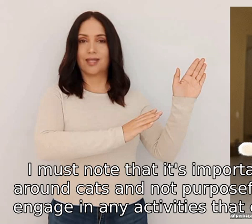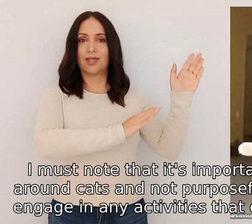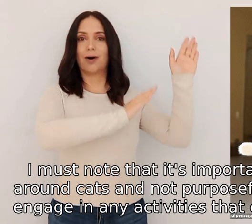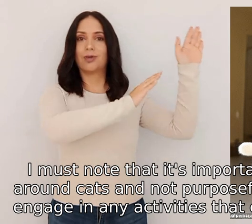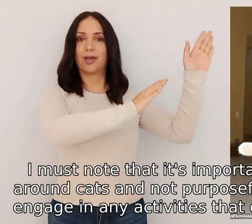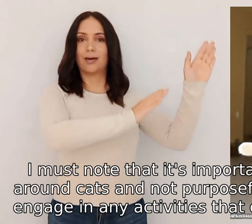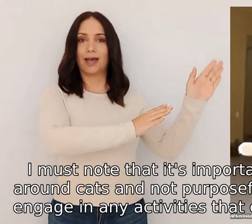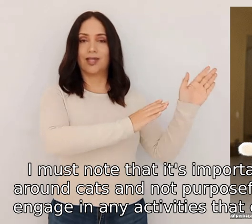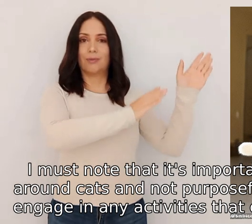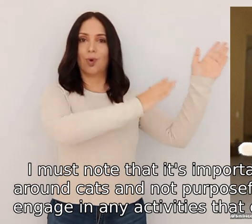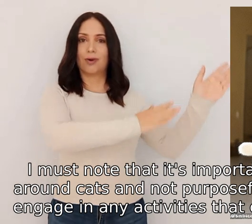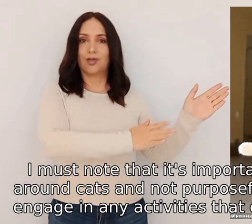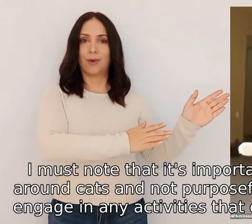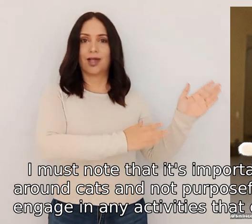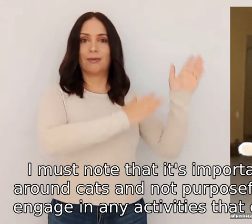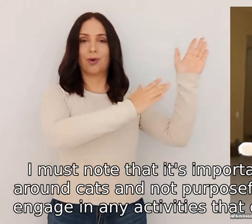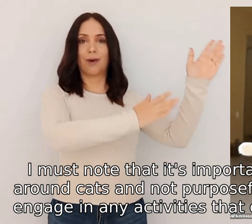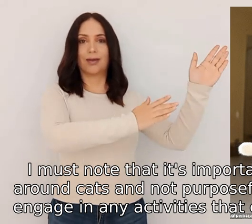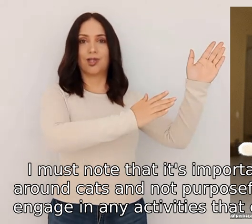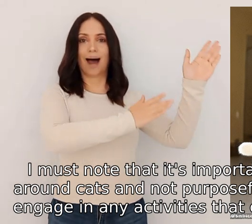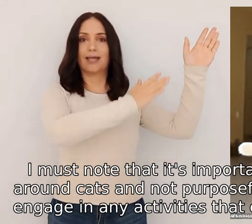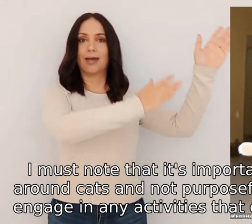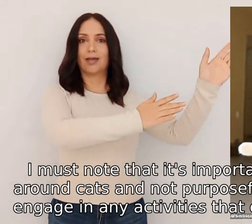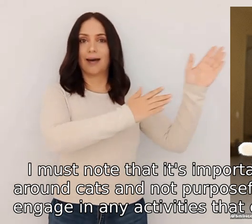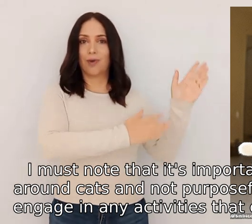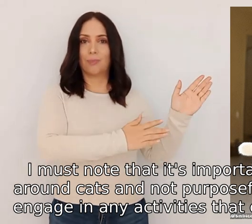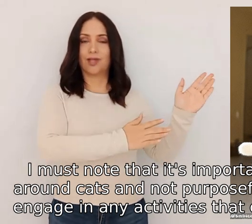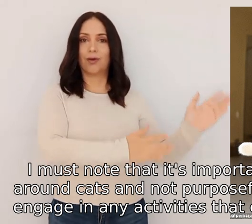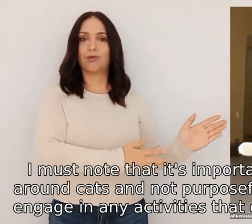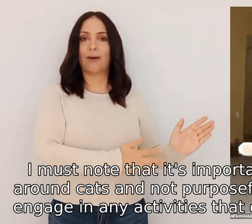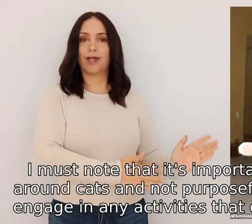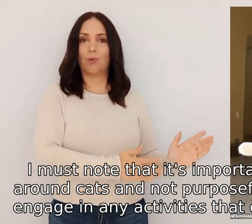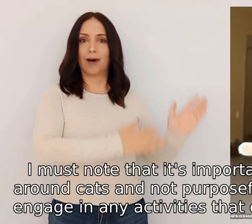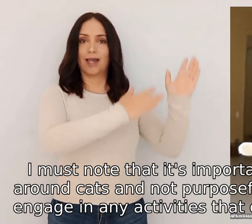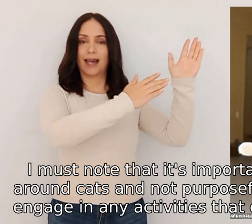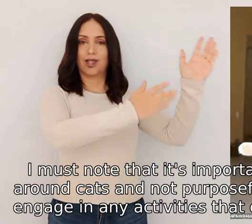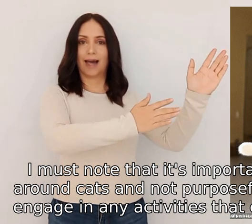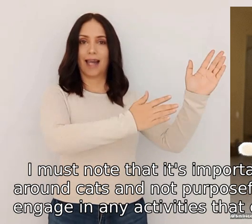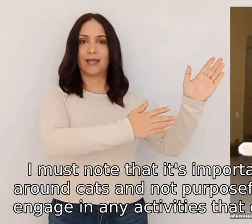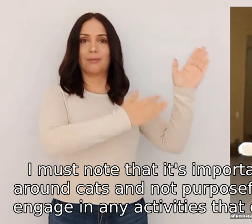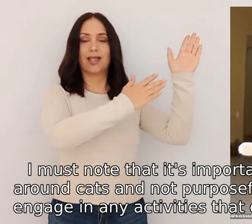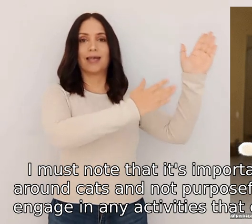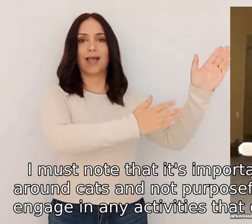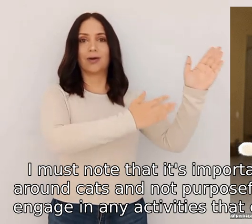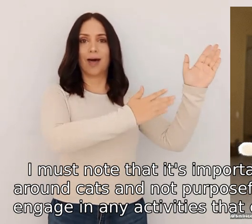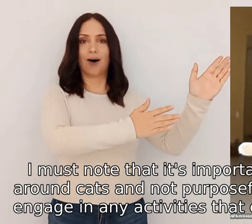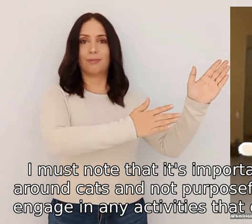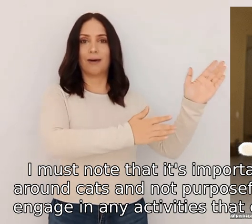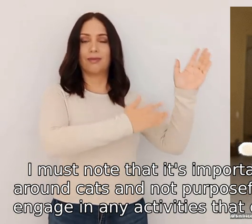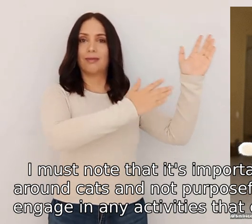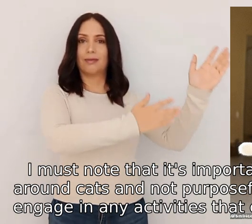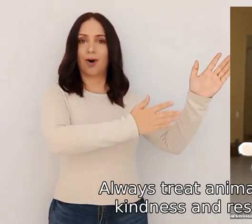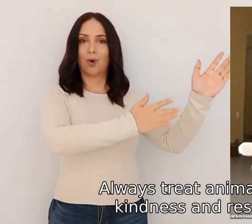i must note that it is important to be careful around cats and not purposefully drop them or engage in any activities that